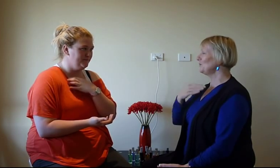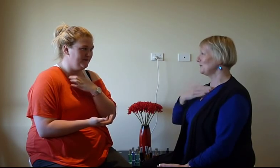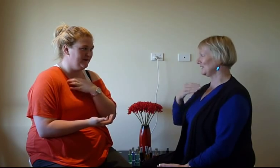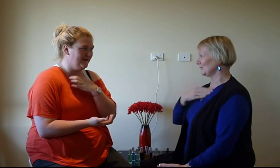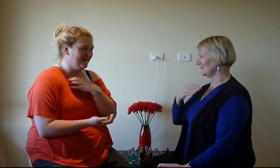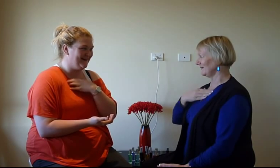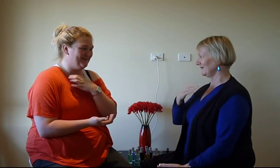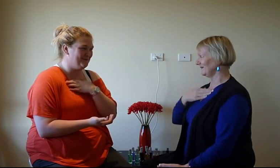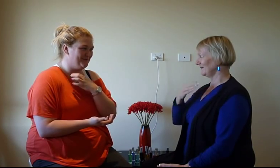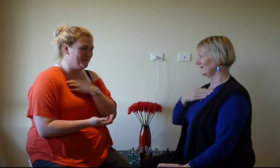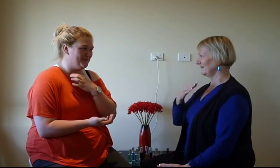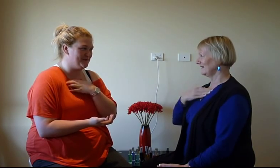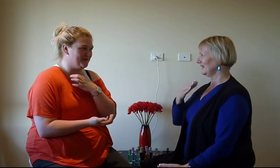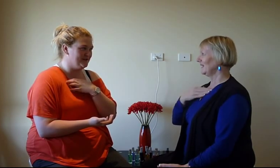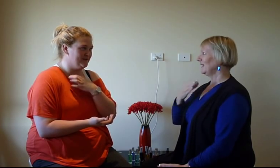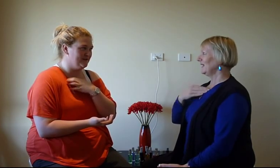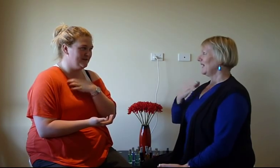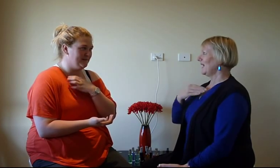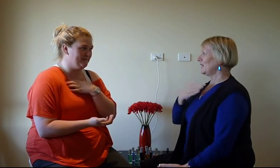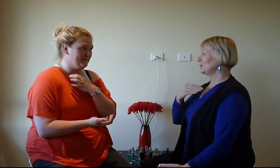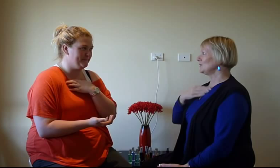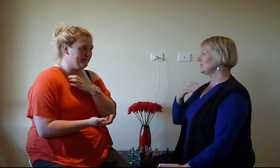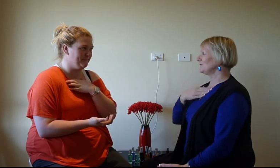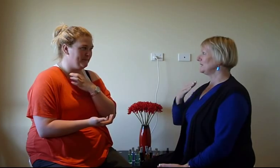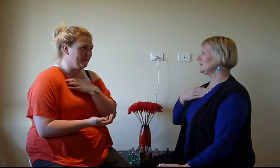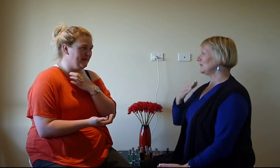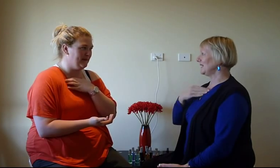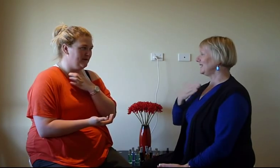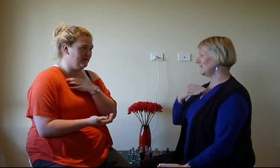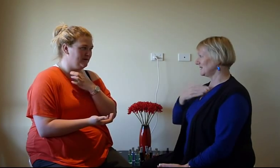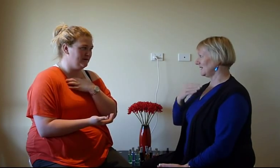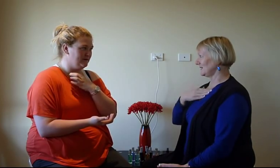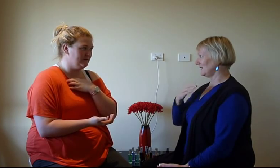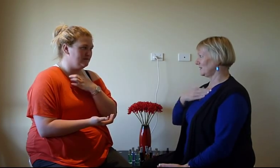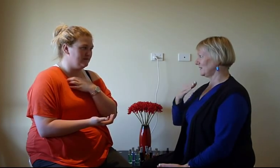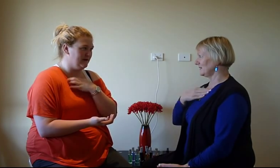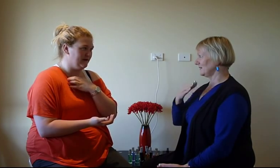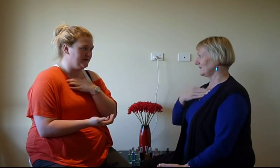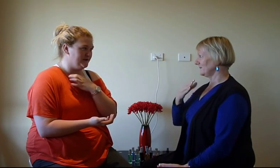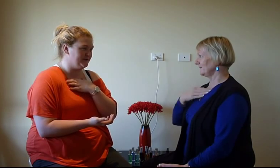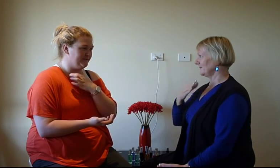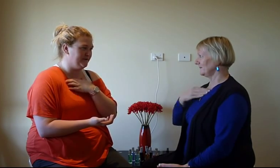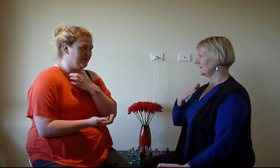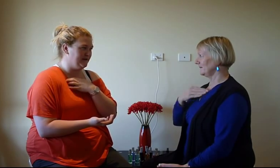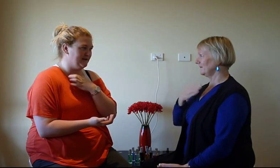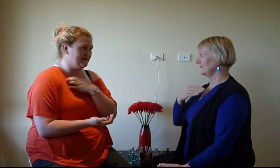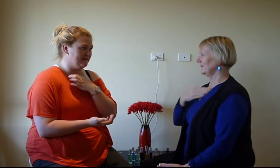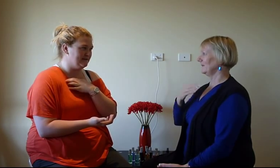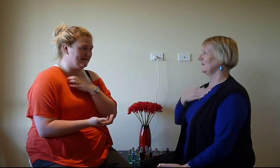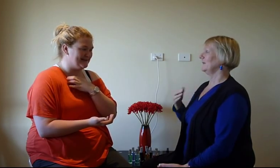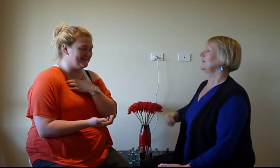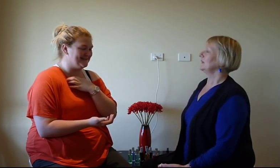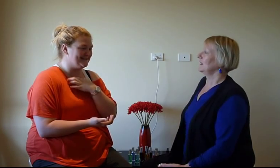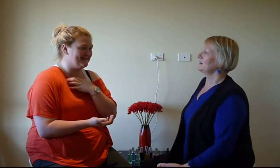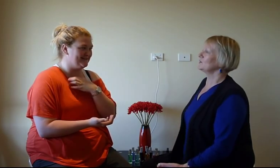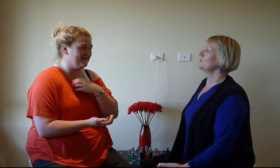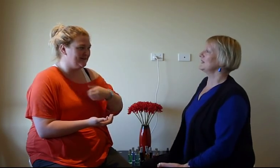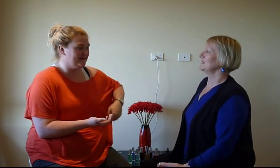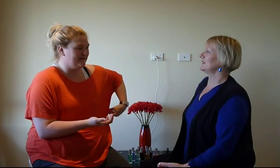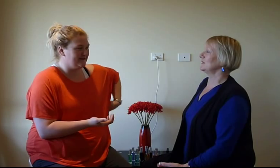permission i give it full permission and i choose to feel the healing sensations and i choose to feel the healing sensations as good sensations